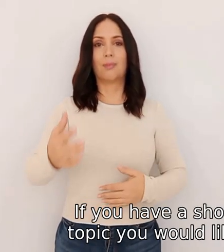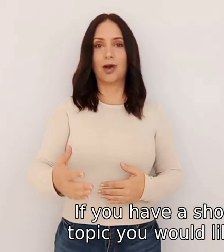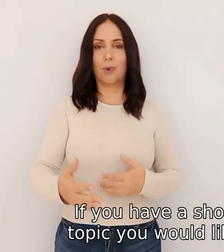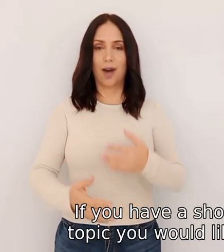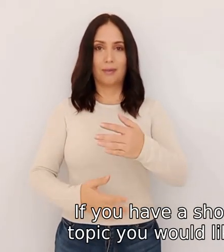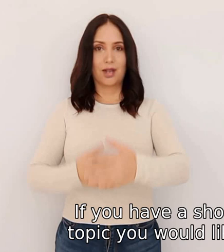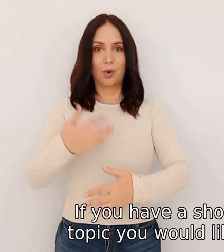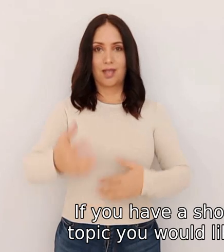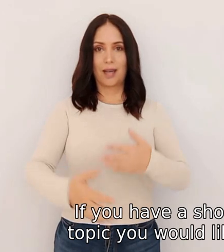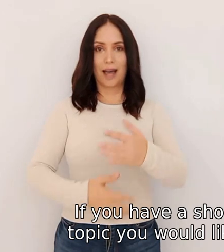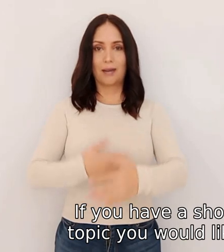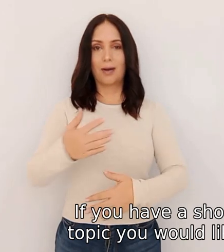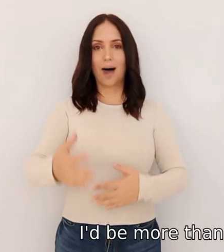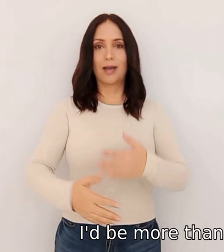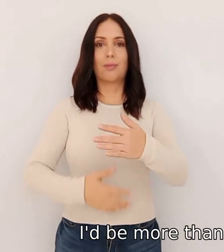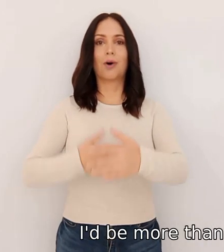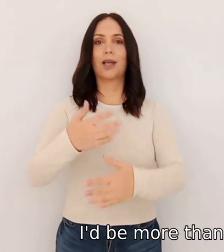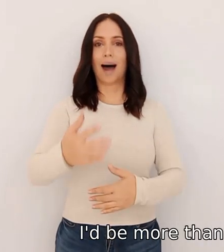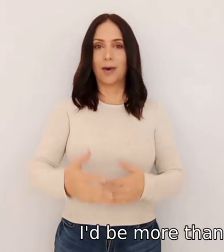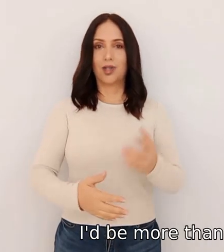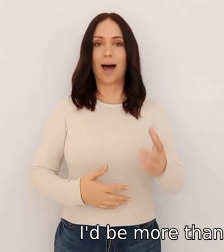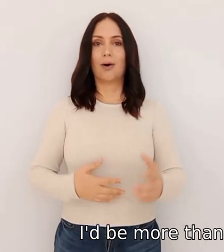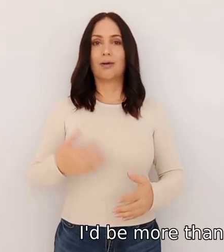topic you would like me to explain i'd be more than happy to help